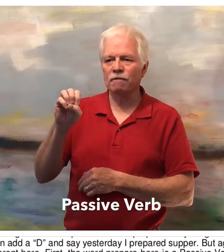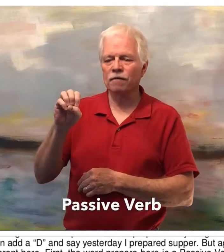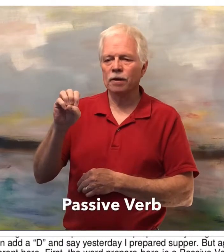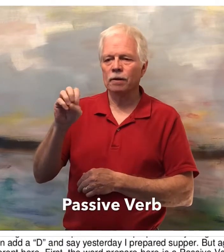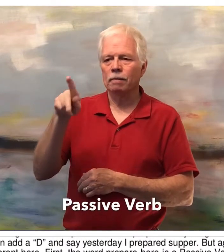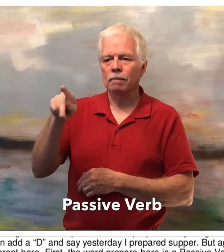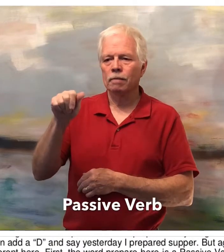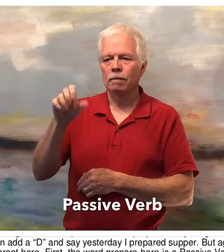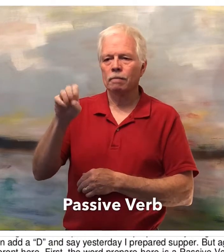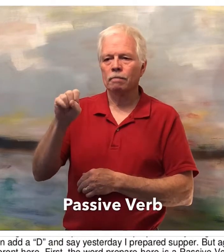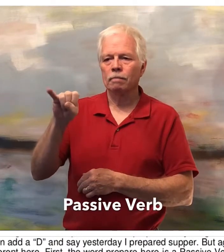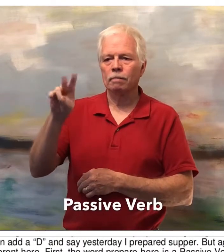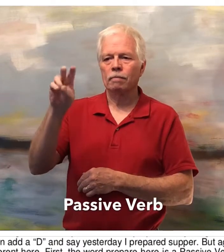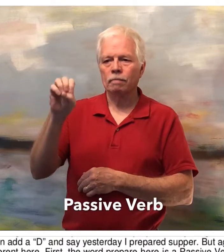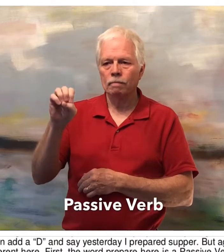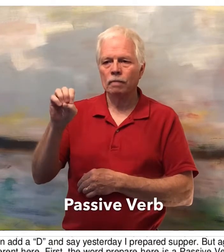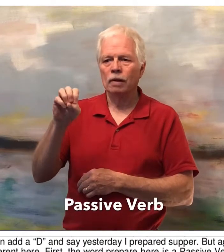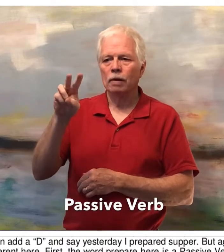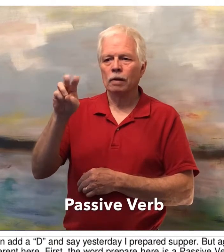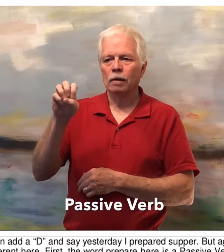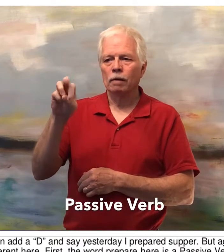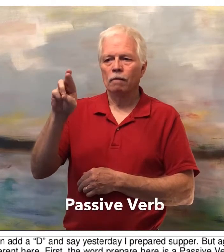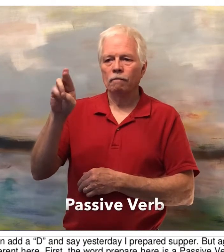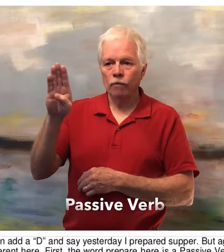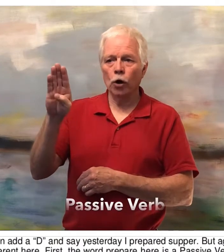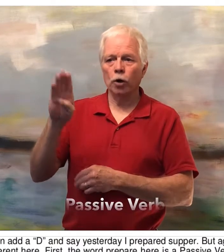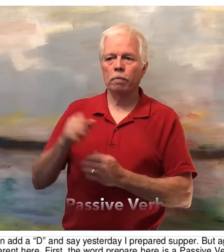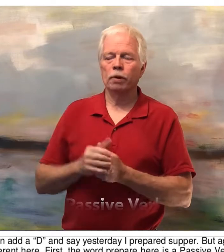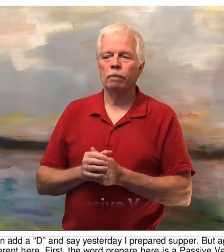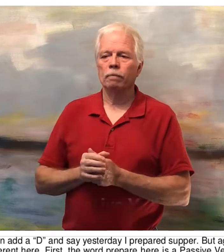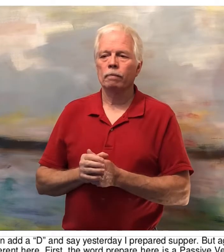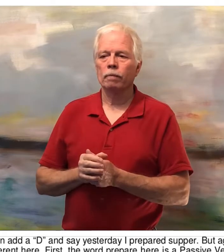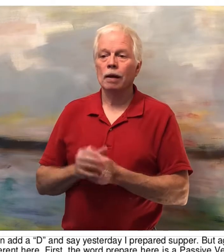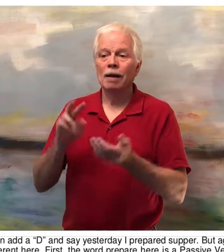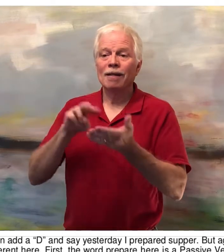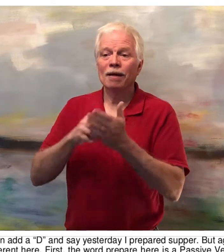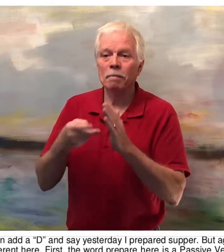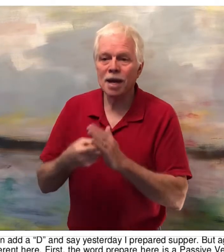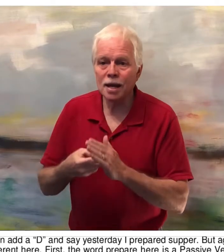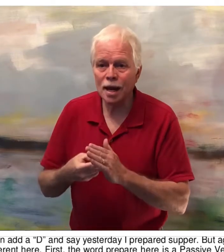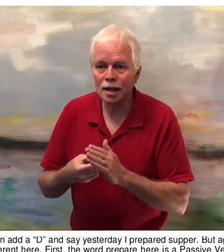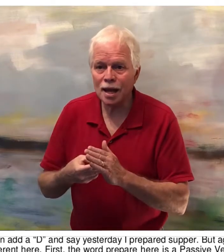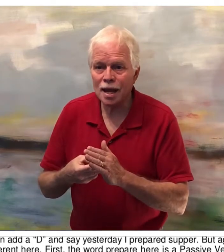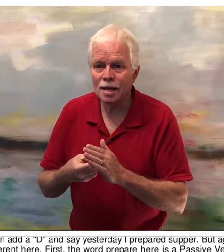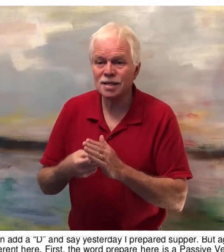verb. The meaning is